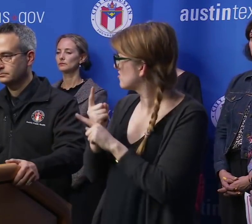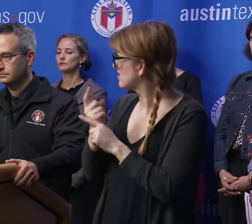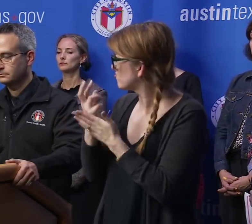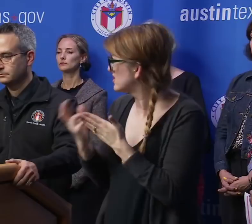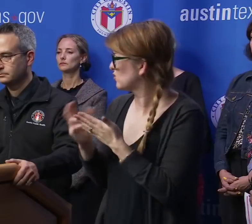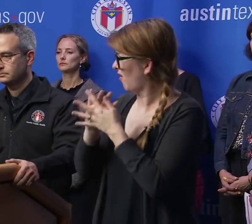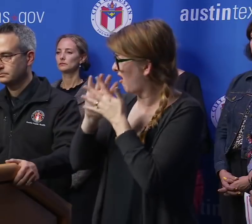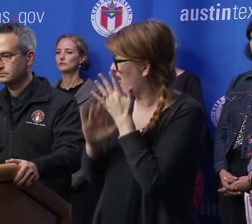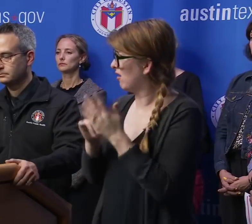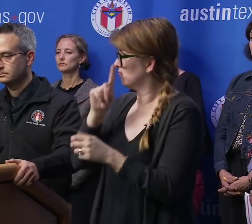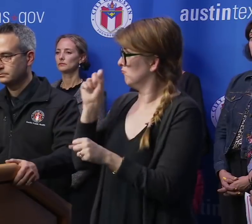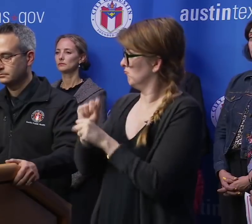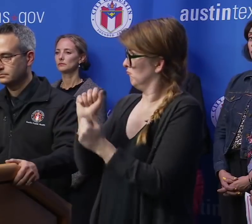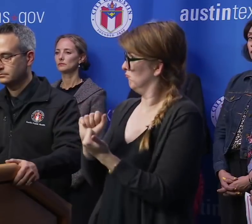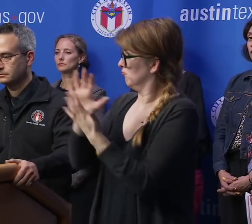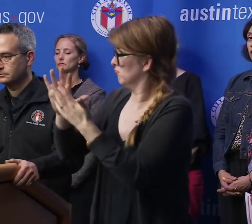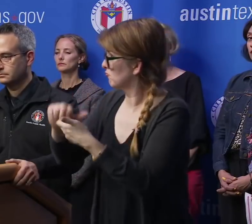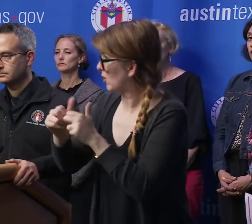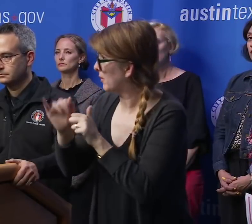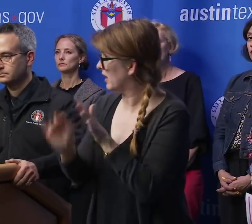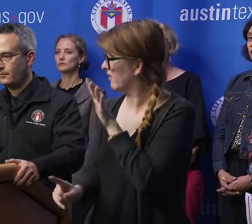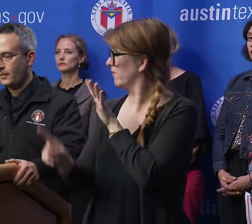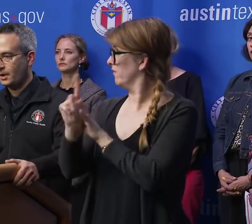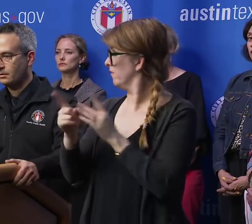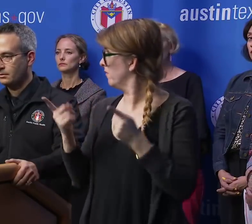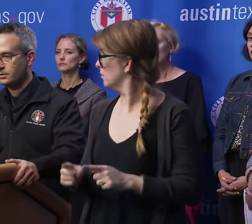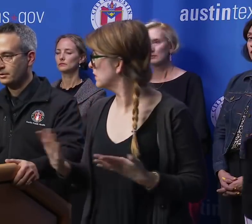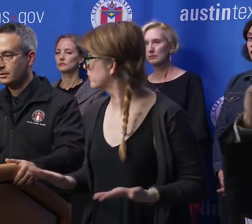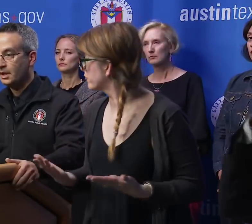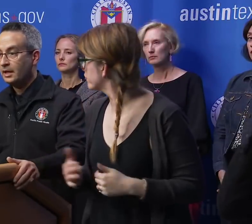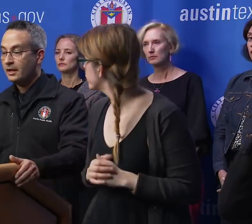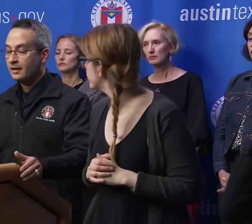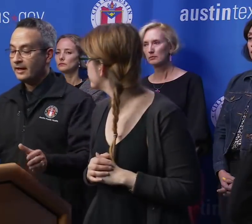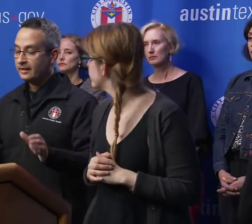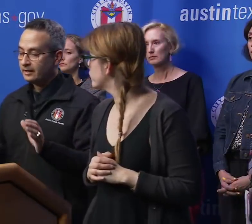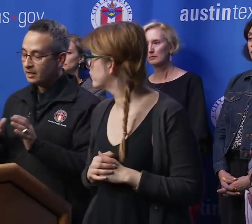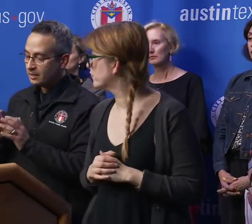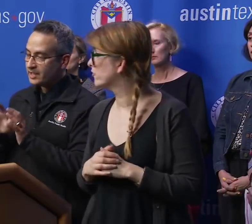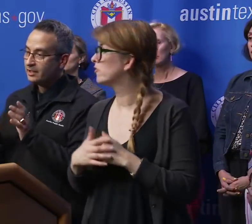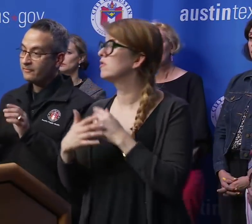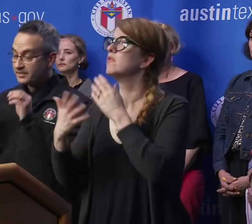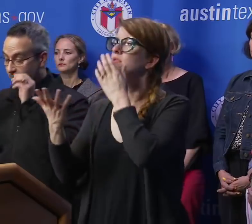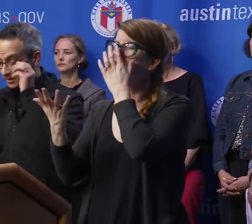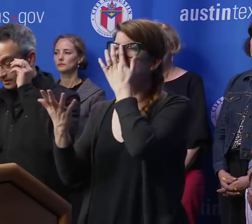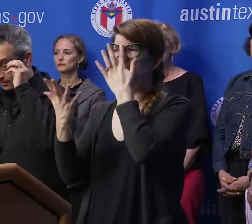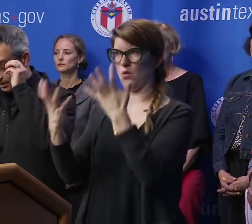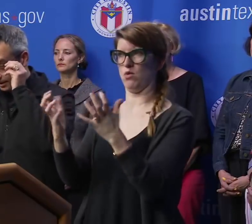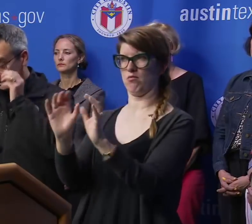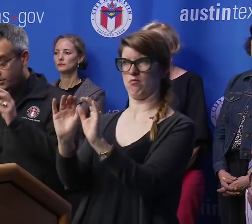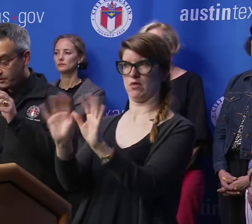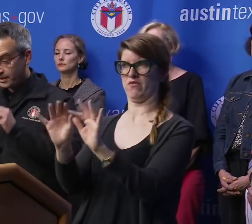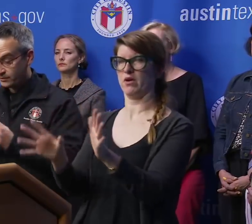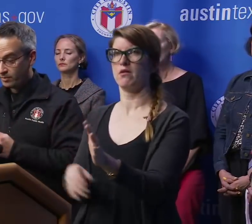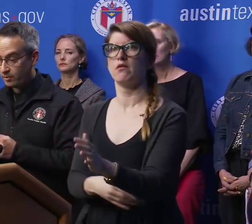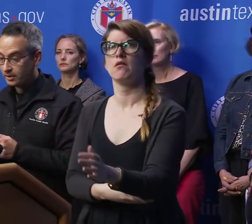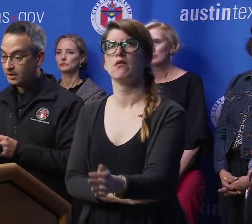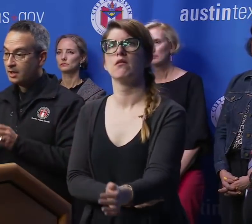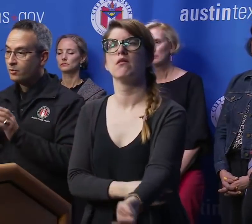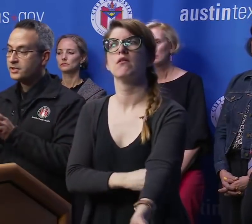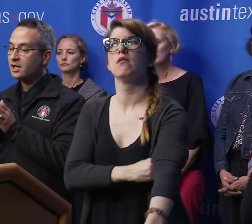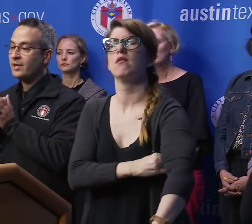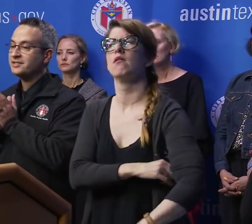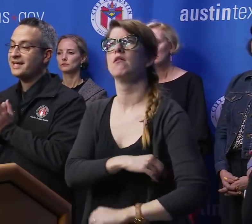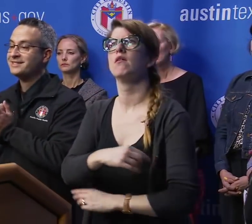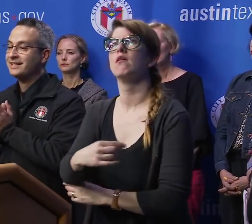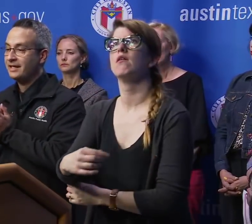to actually tackle this problem if it does accelerate here in our county? Sure. And let me clarify something, two things for a moment.